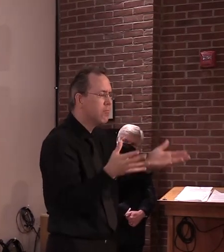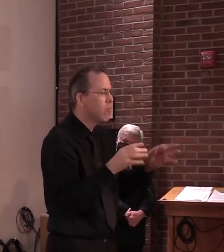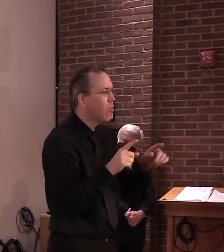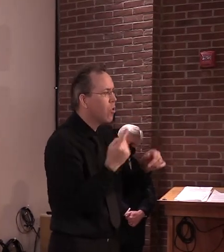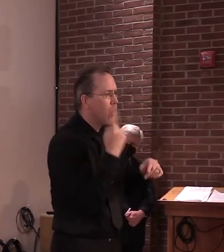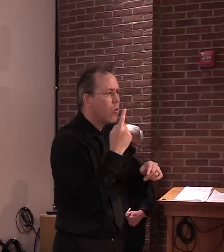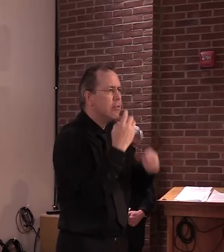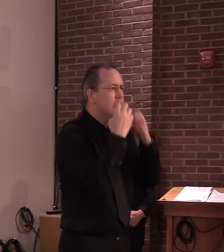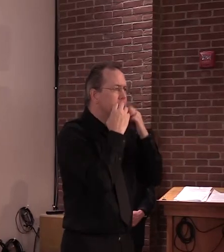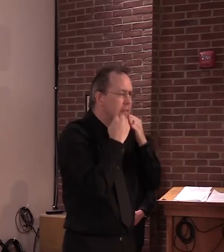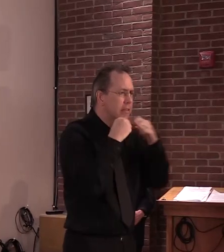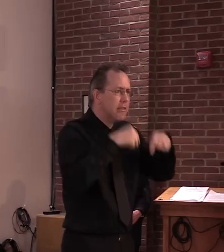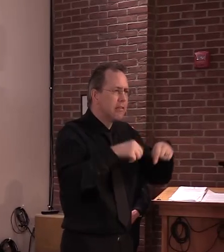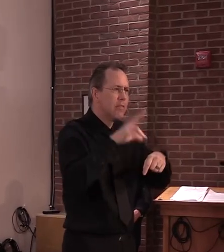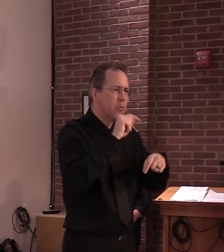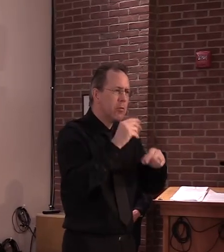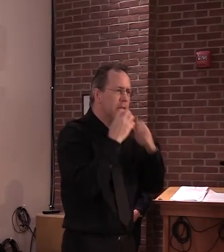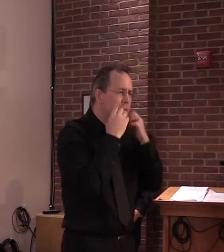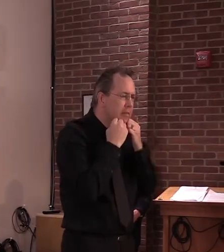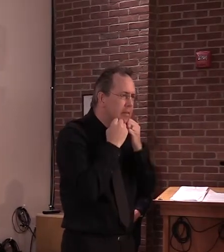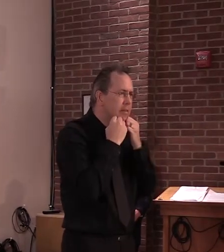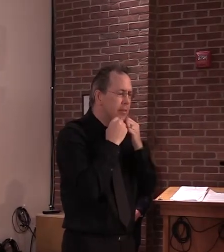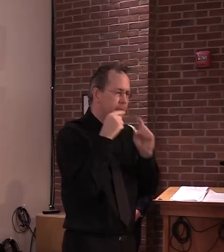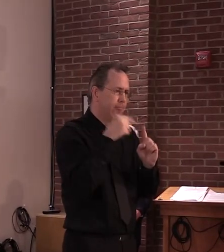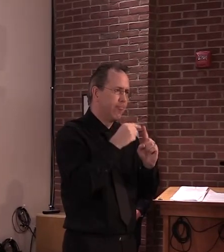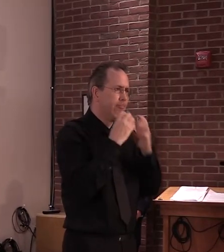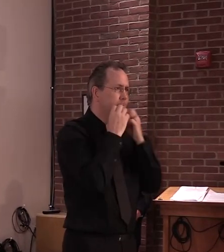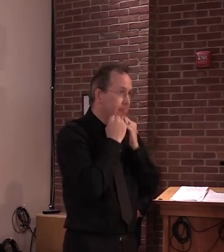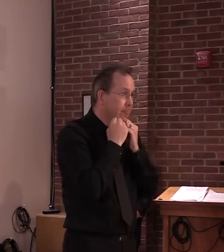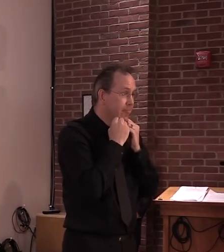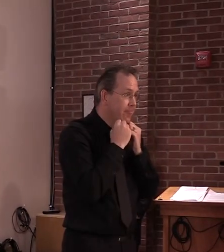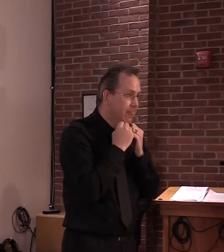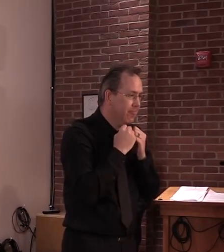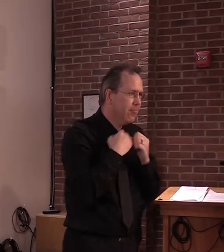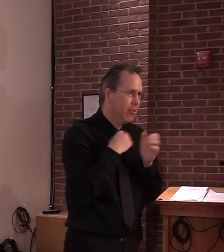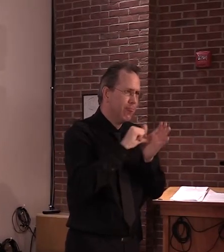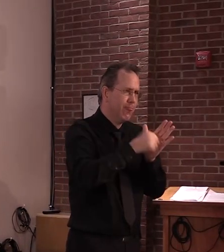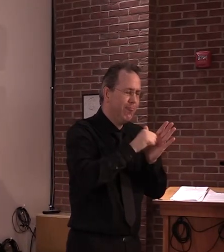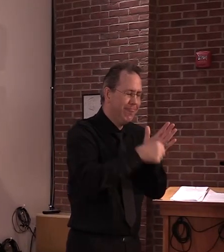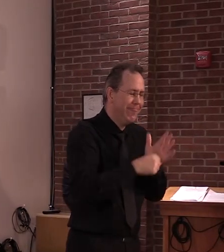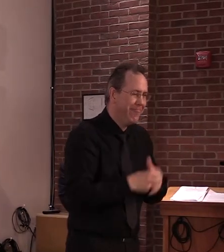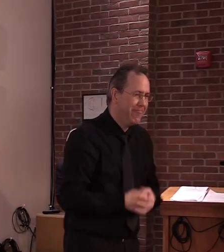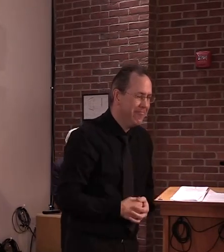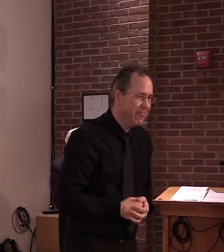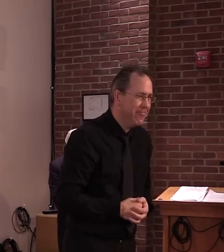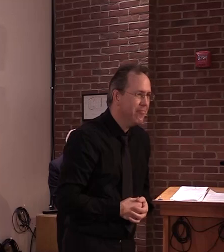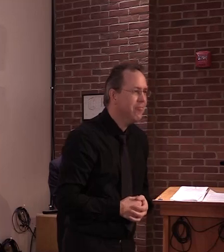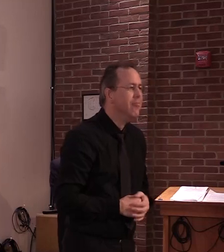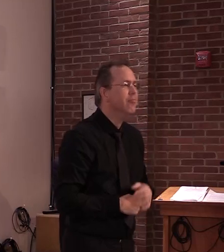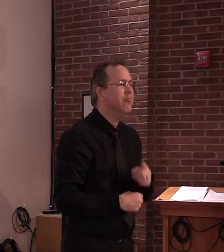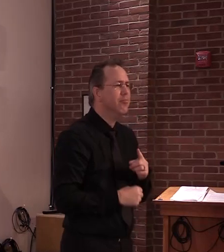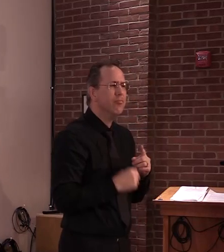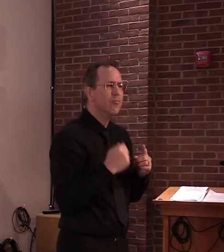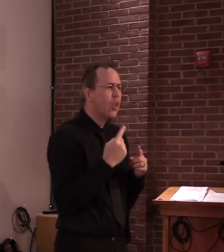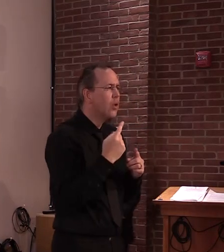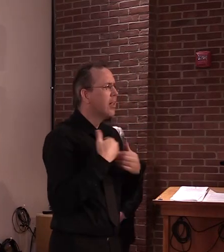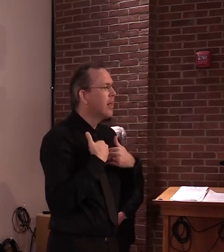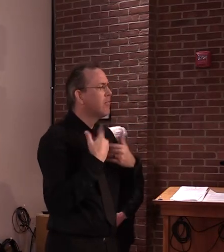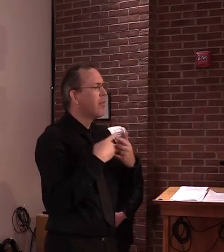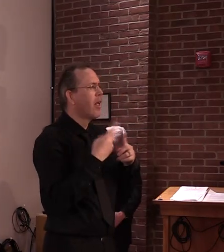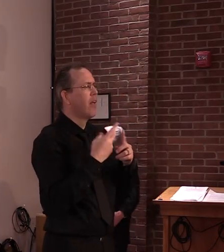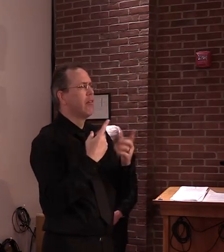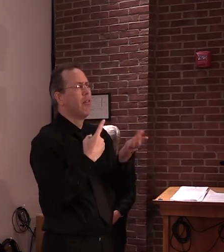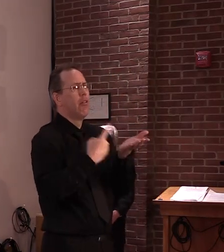so none of these decisions have been, uh, in a void, if you will, without having public health able to, uh,